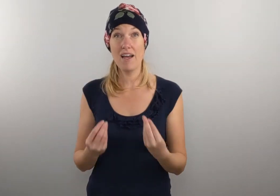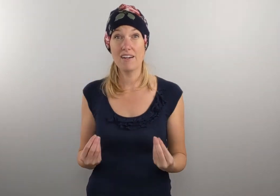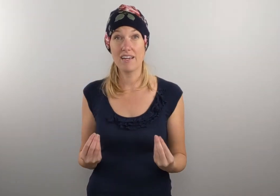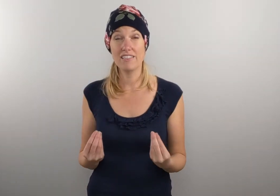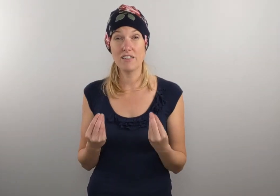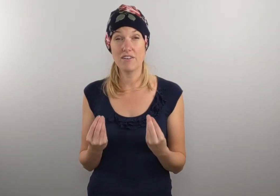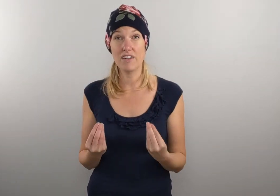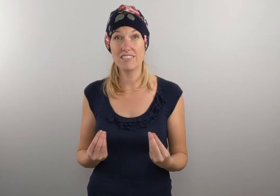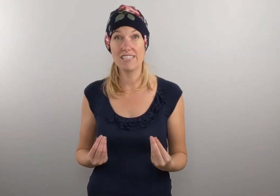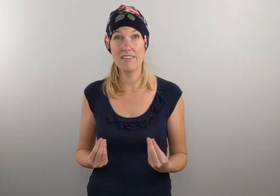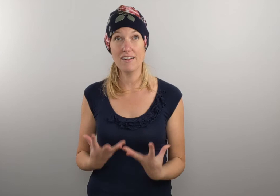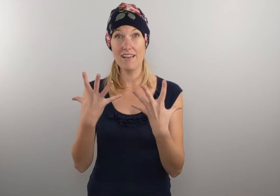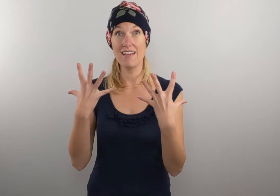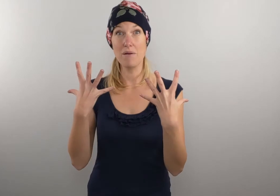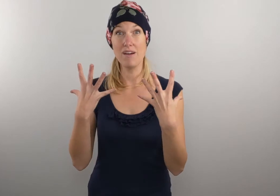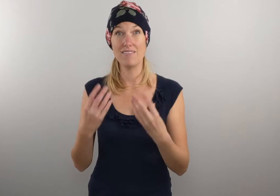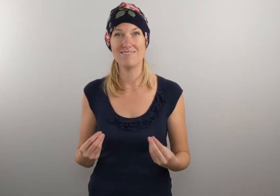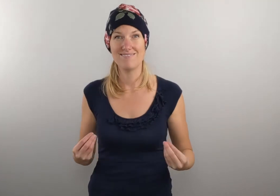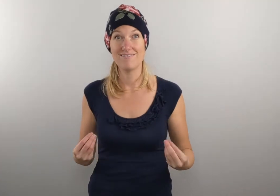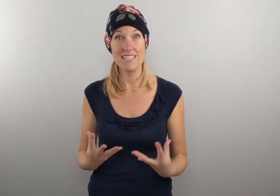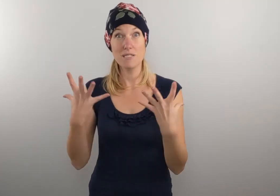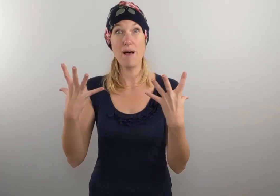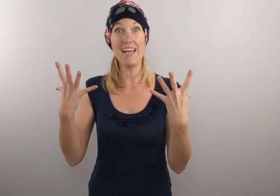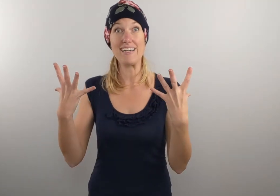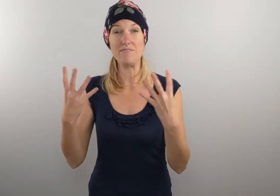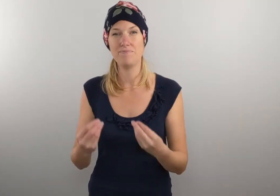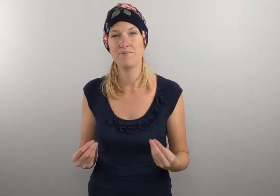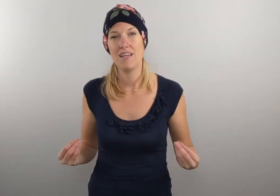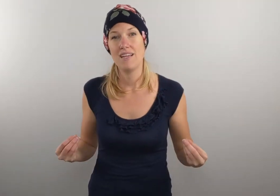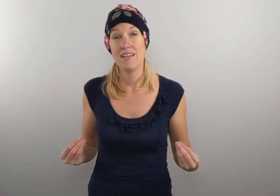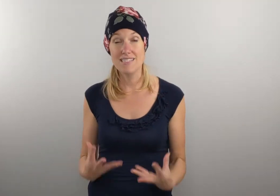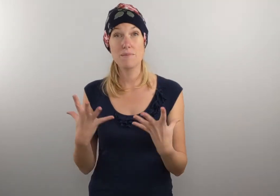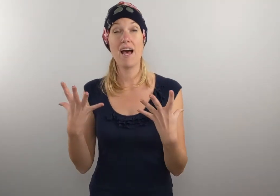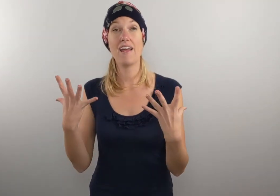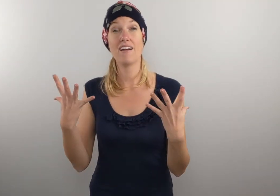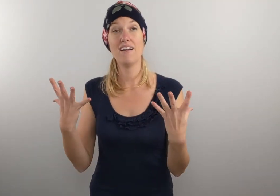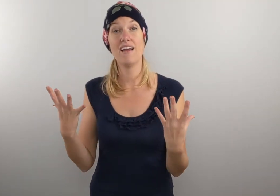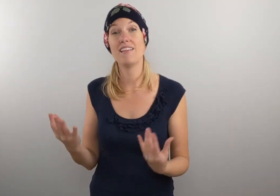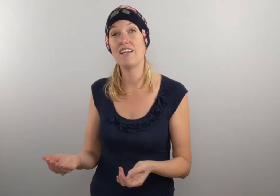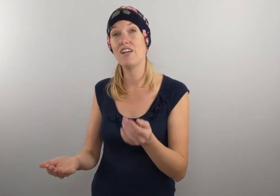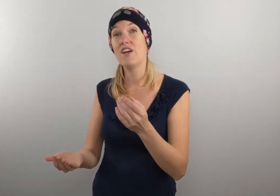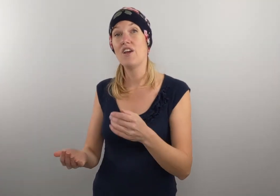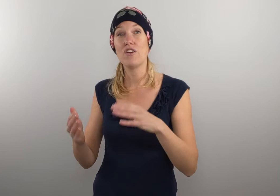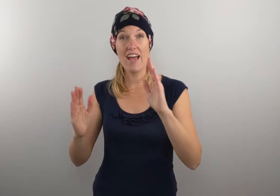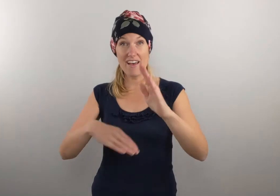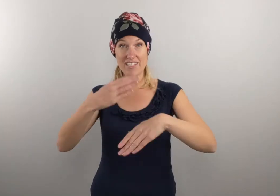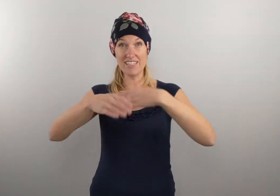Okay, so you have your fingers together and then come out. Inspire. Inspire and then your heavenly.